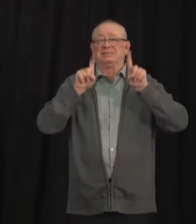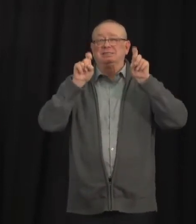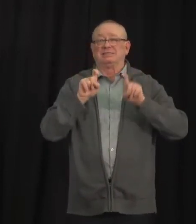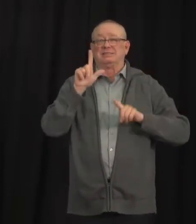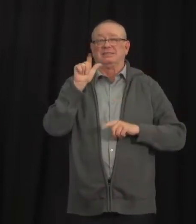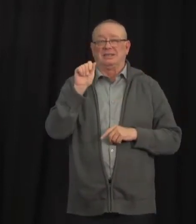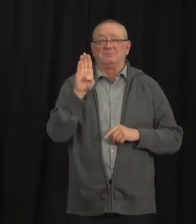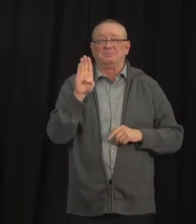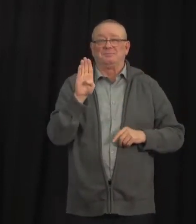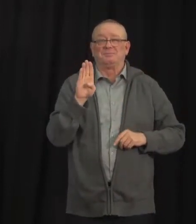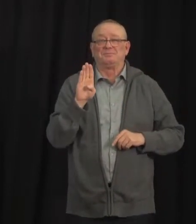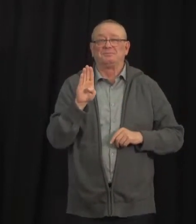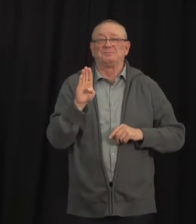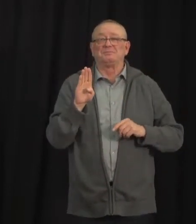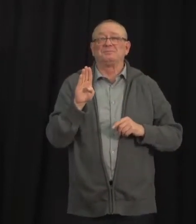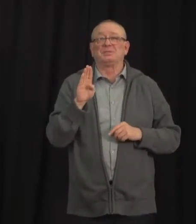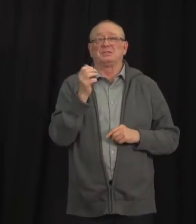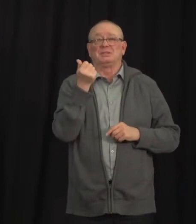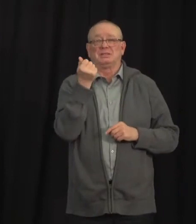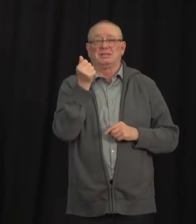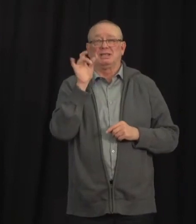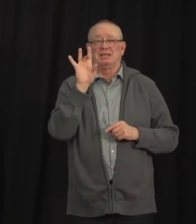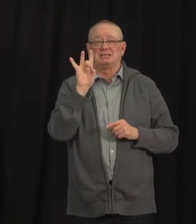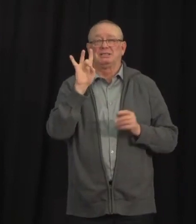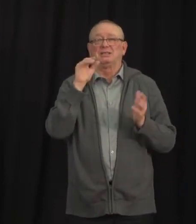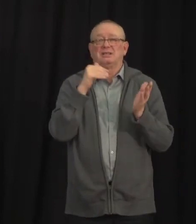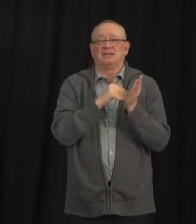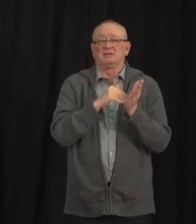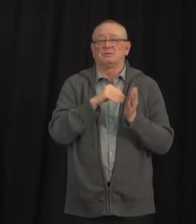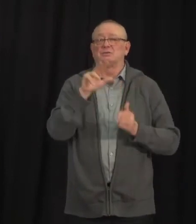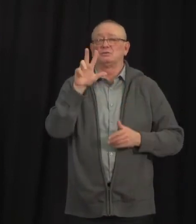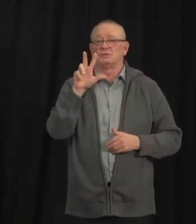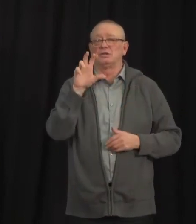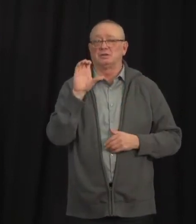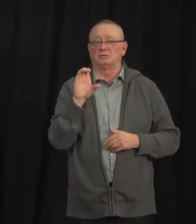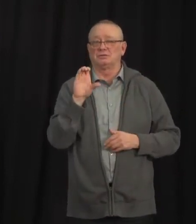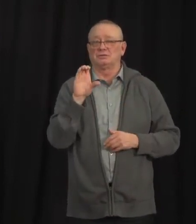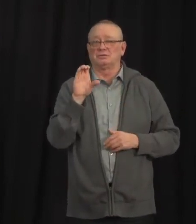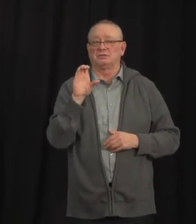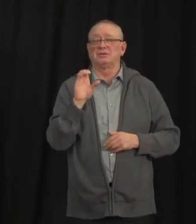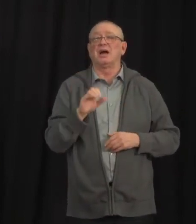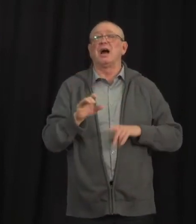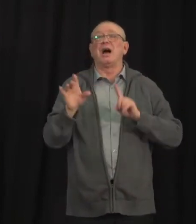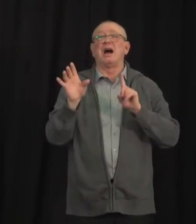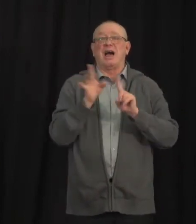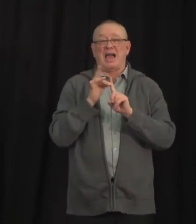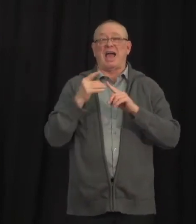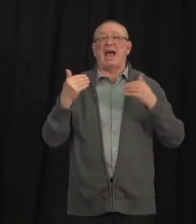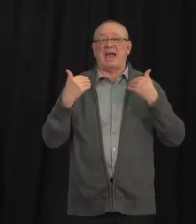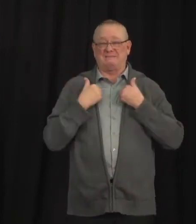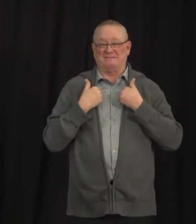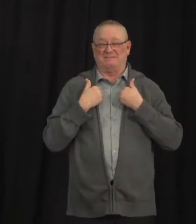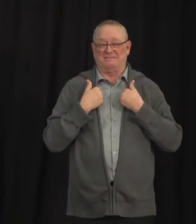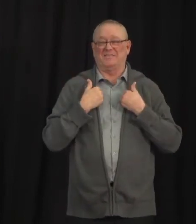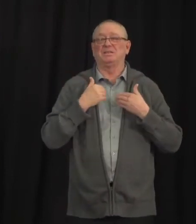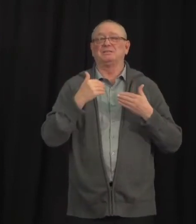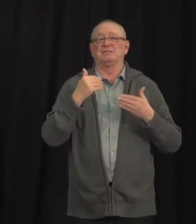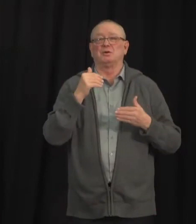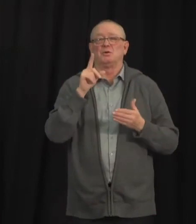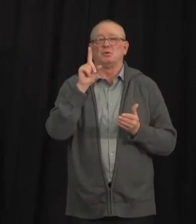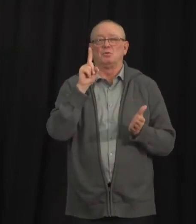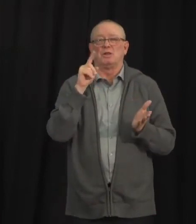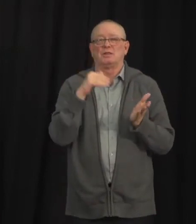completed about 18,300 tests. This means our positivity rate currently stands at about 6